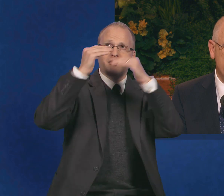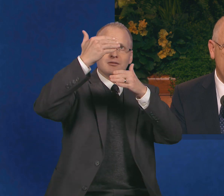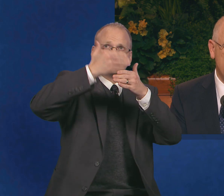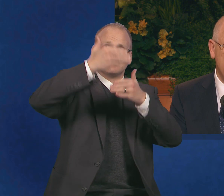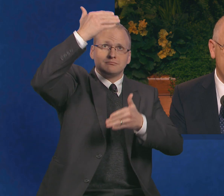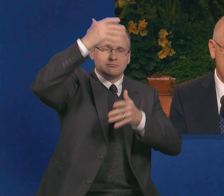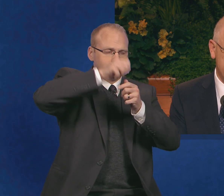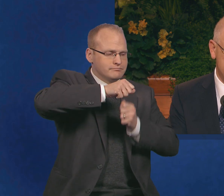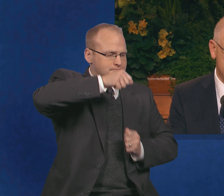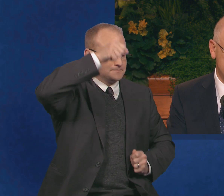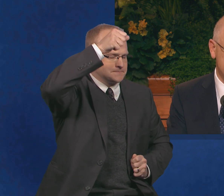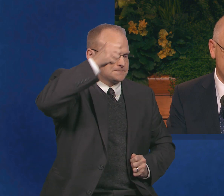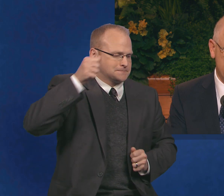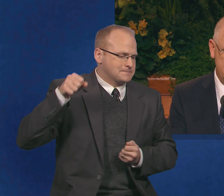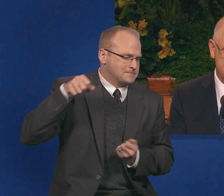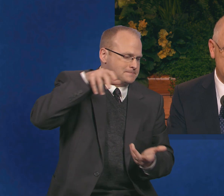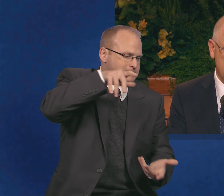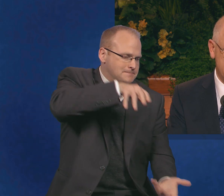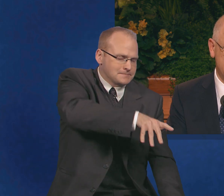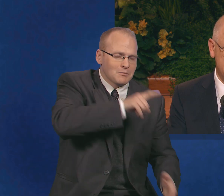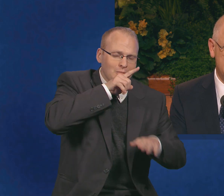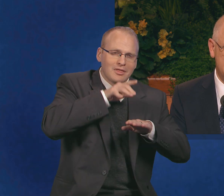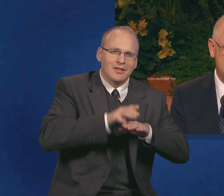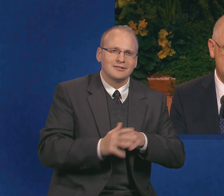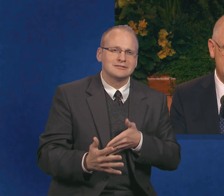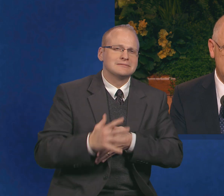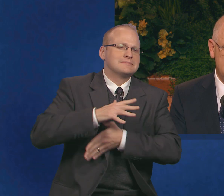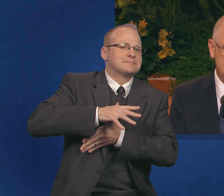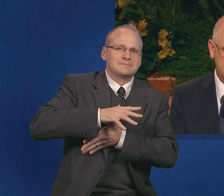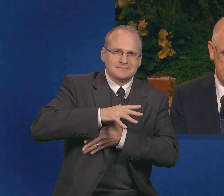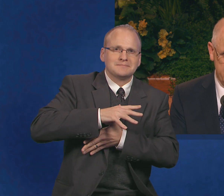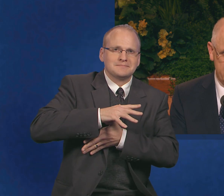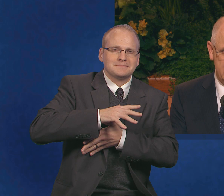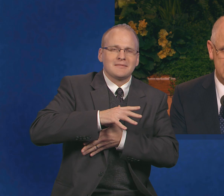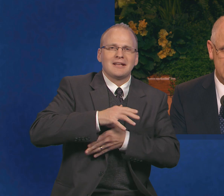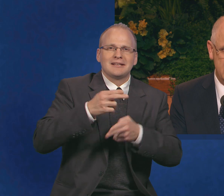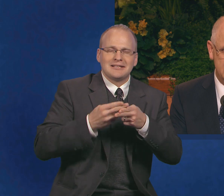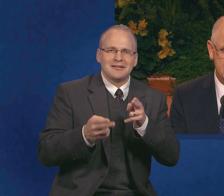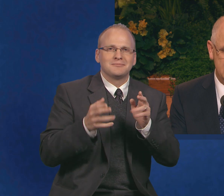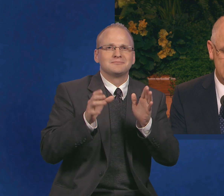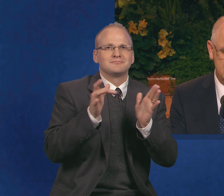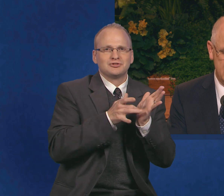pour out upon us His richest blessings. In the name of Jesus Christ, amen.